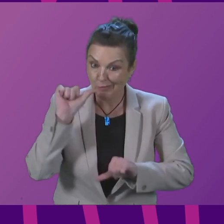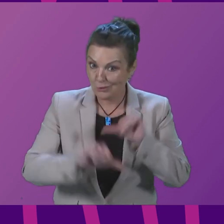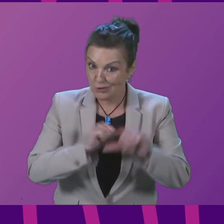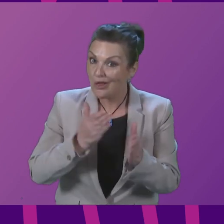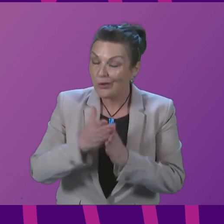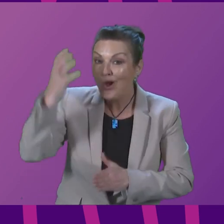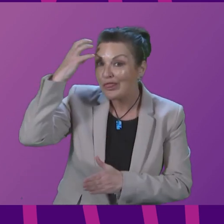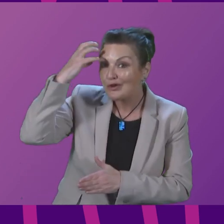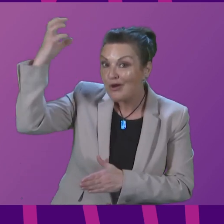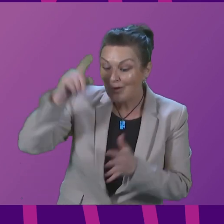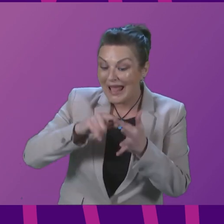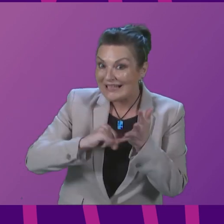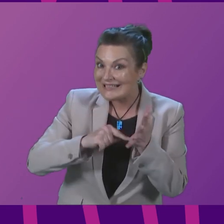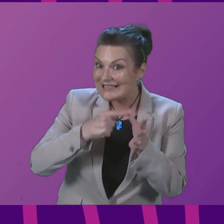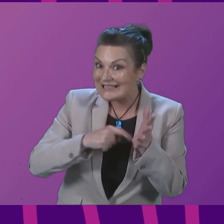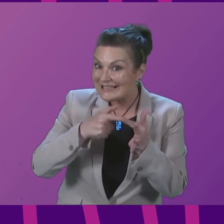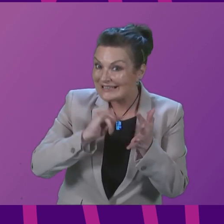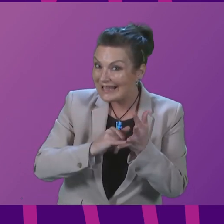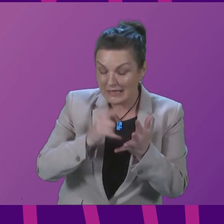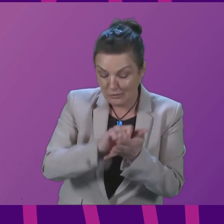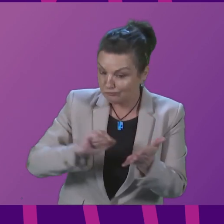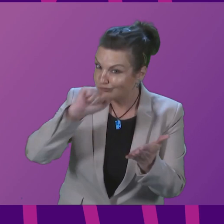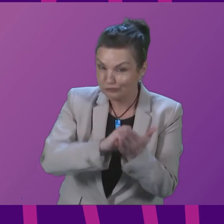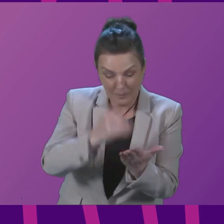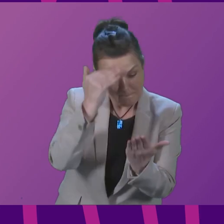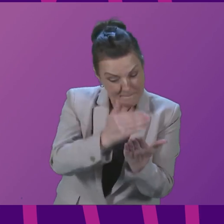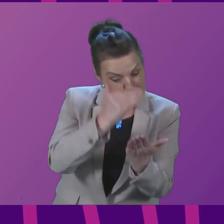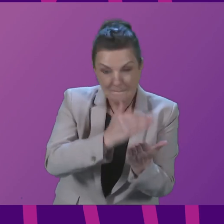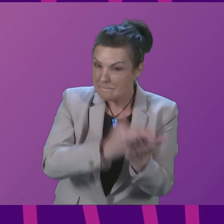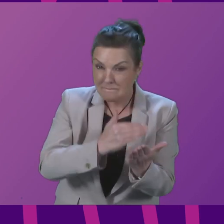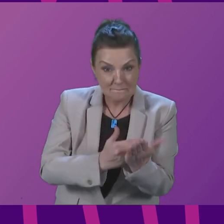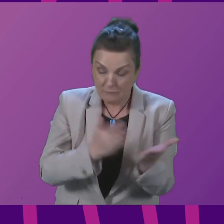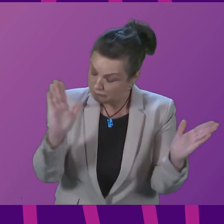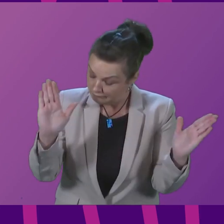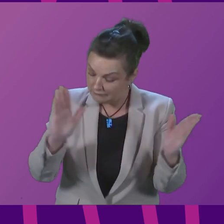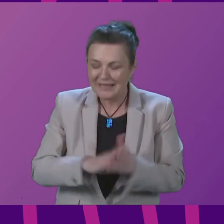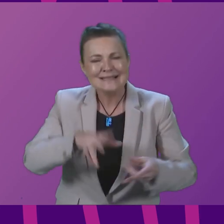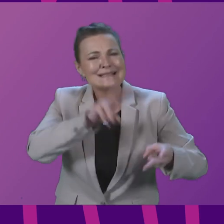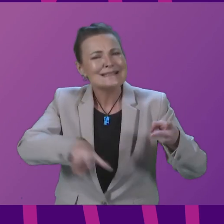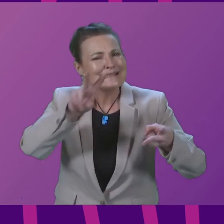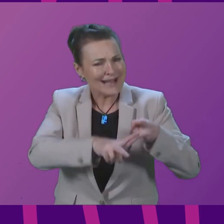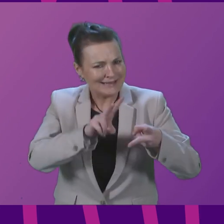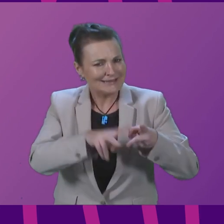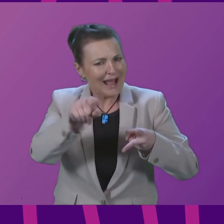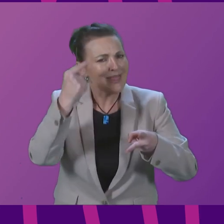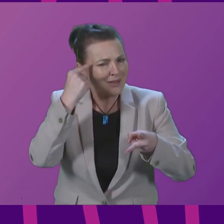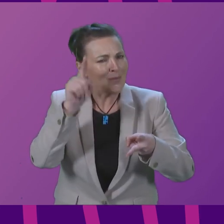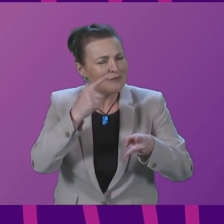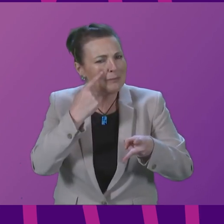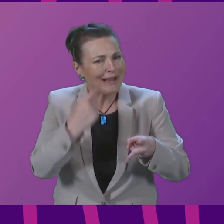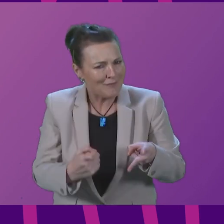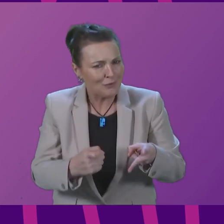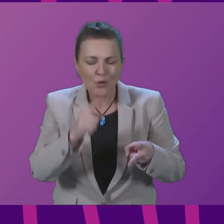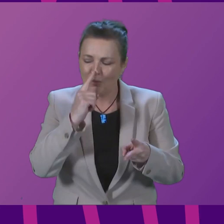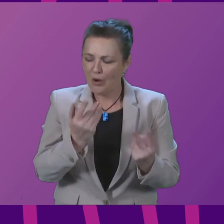decisions was fully transparent, right and properly so. Secondly, I think we have to be careful in making